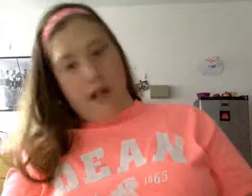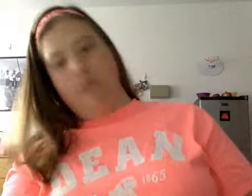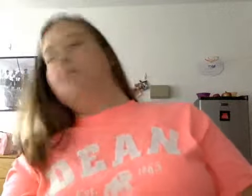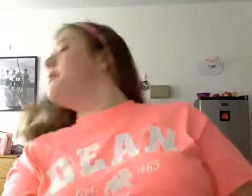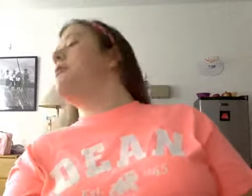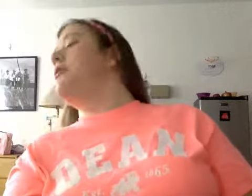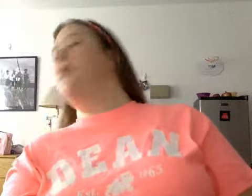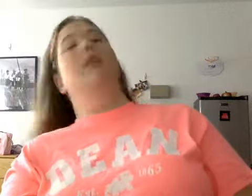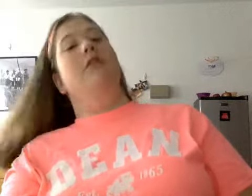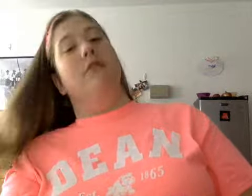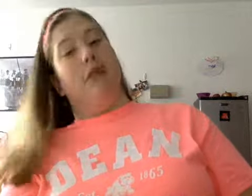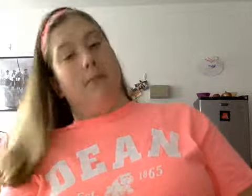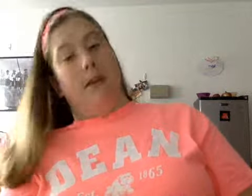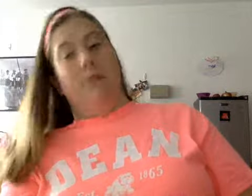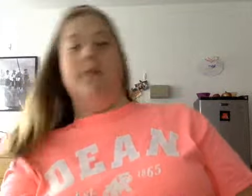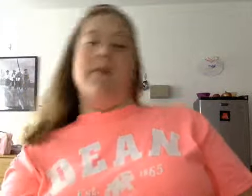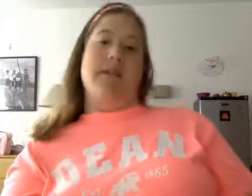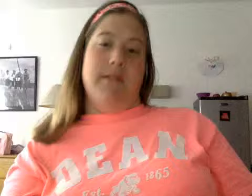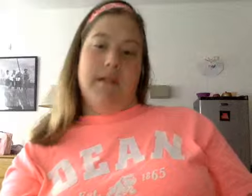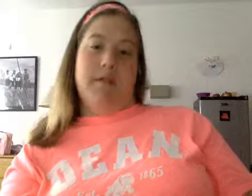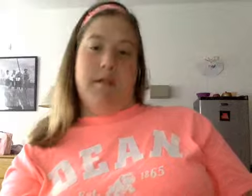so this is gonna be more of a serious review